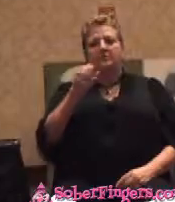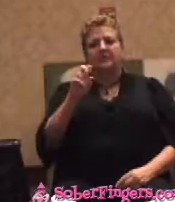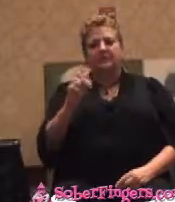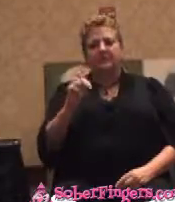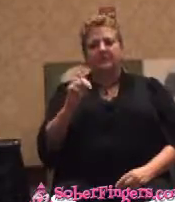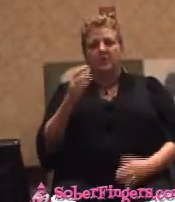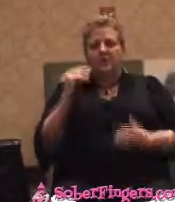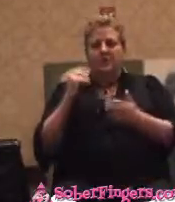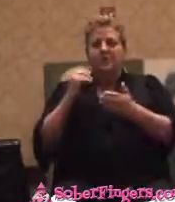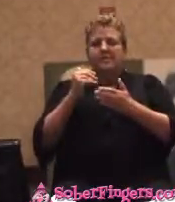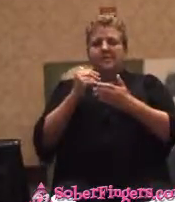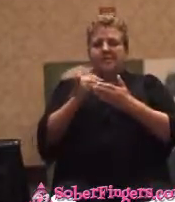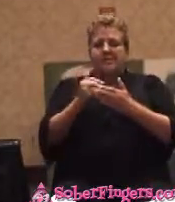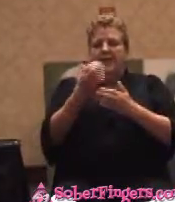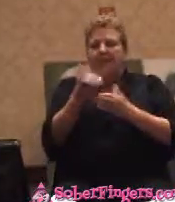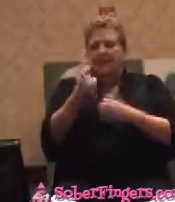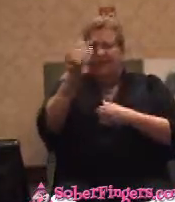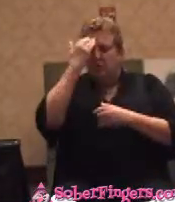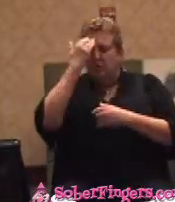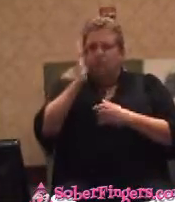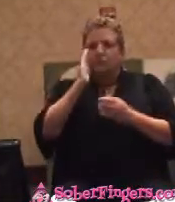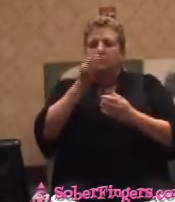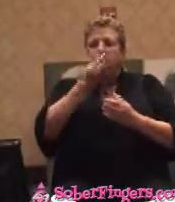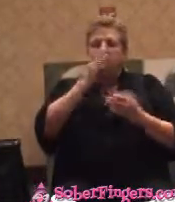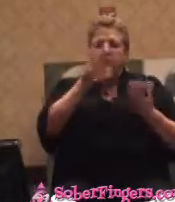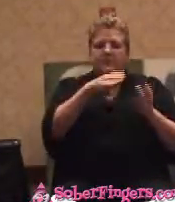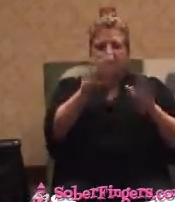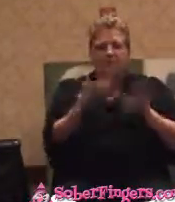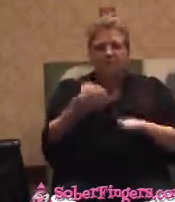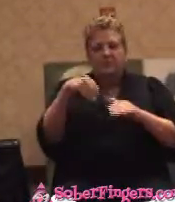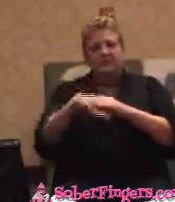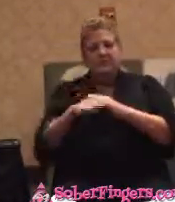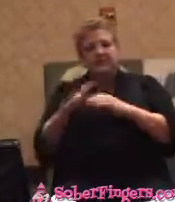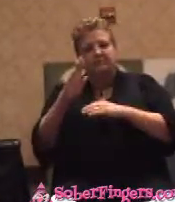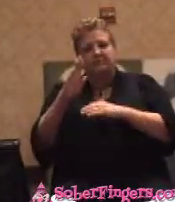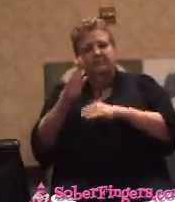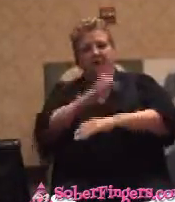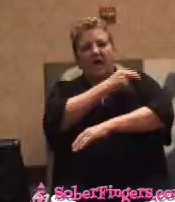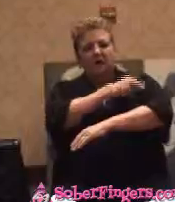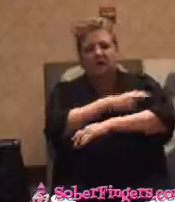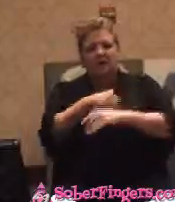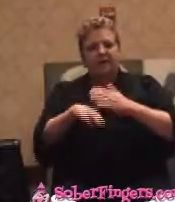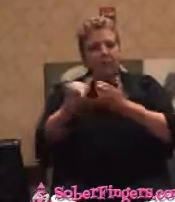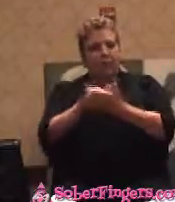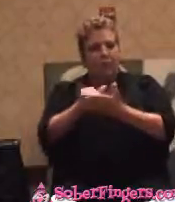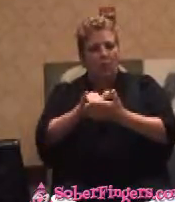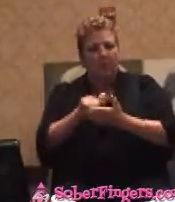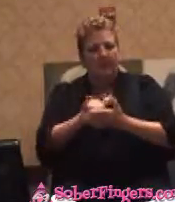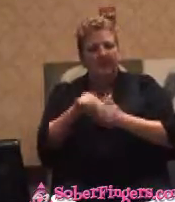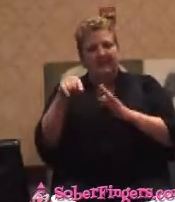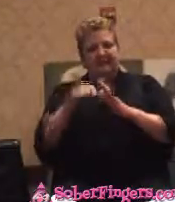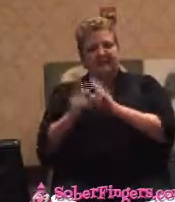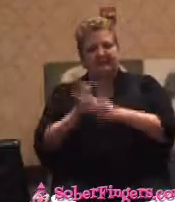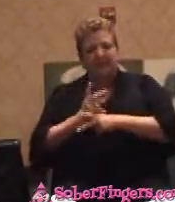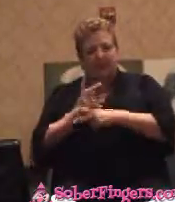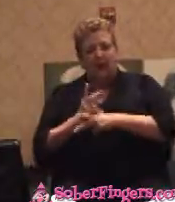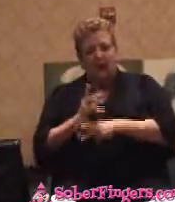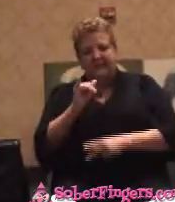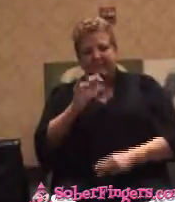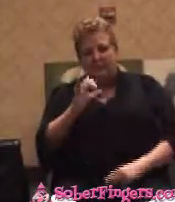pass away and she was in intensive care in New York. And the director of AA went to, the